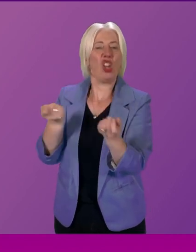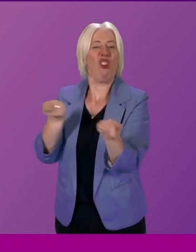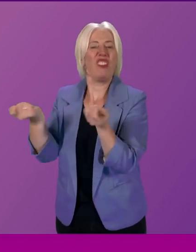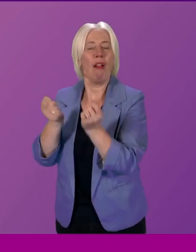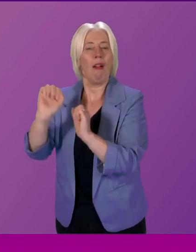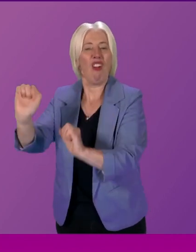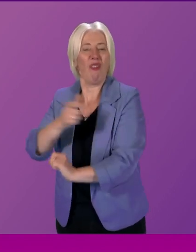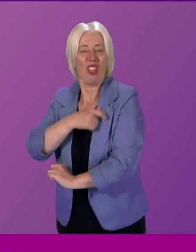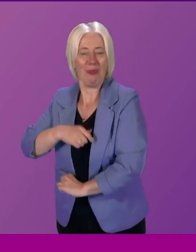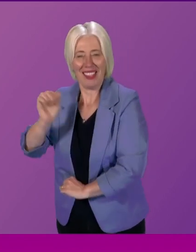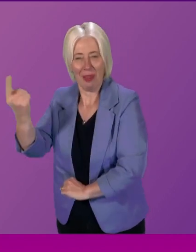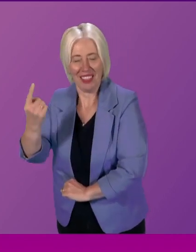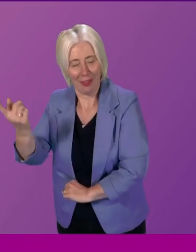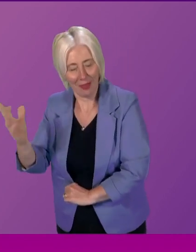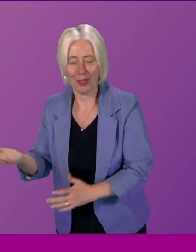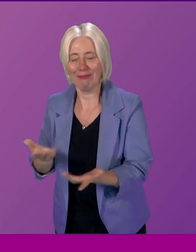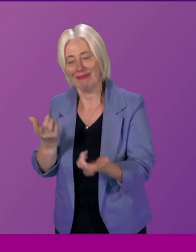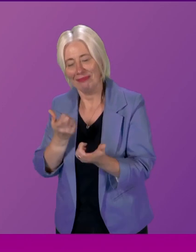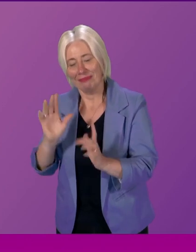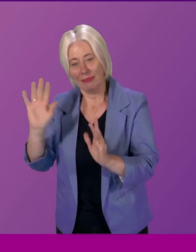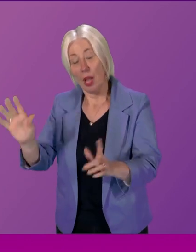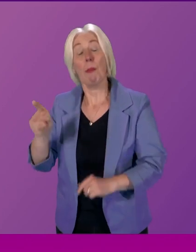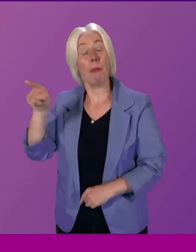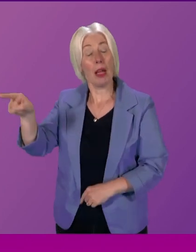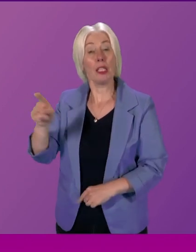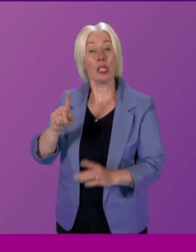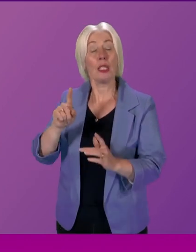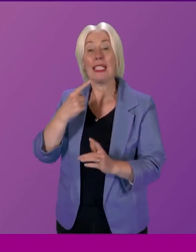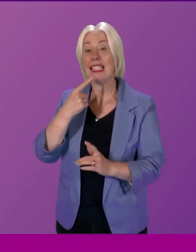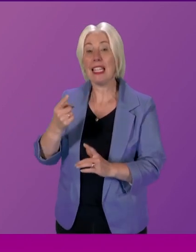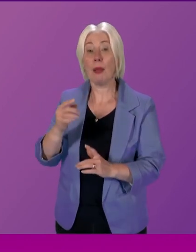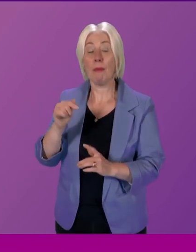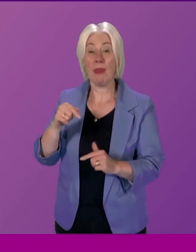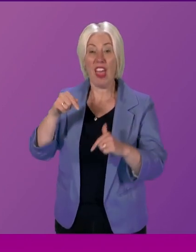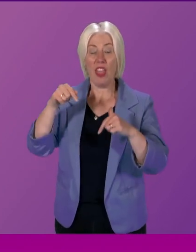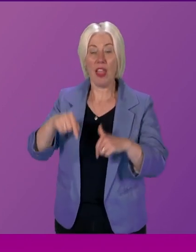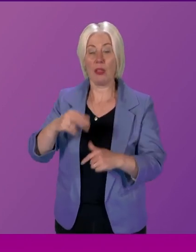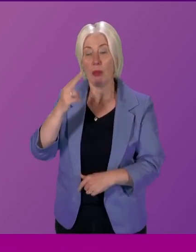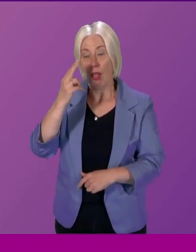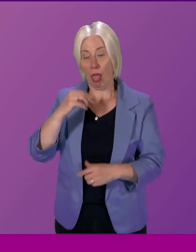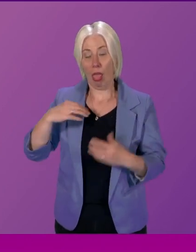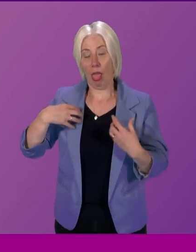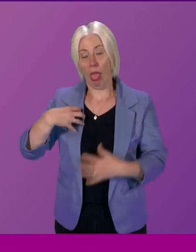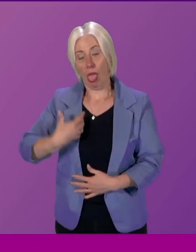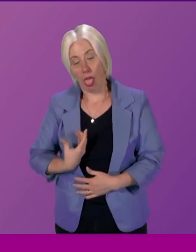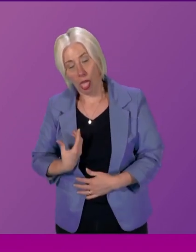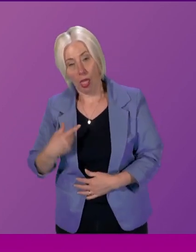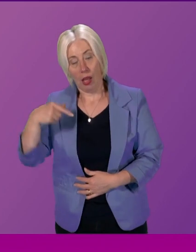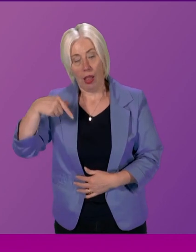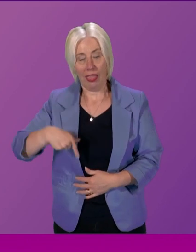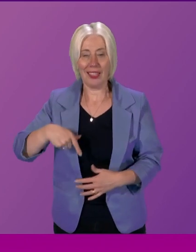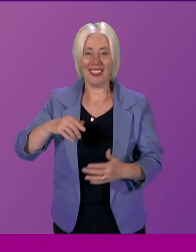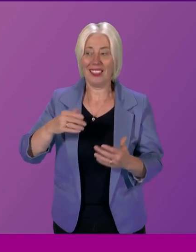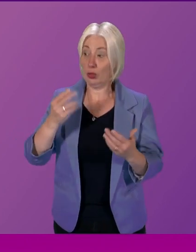committee and indeed I think he commented that this might have been the graveyard shift but I don't think that is what we saw this afternoon